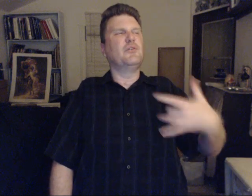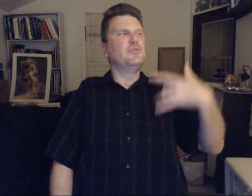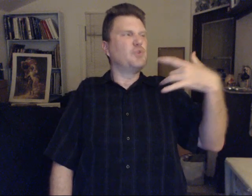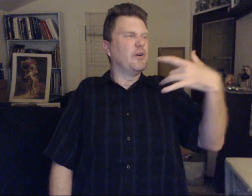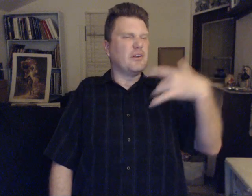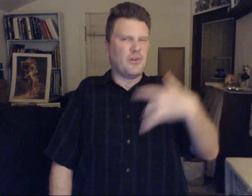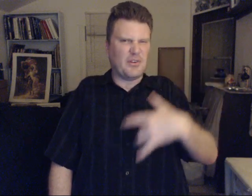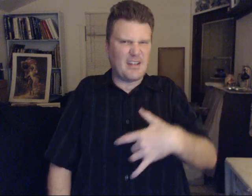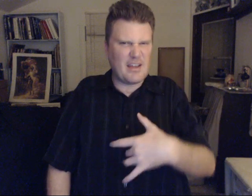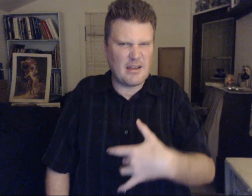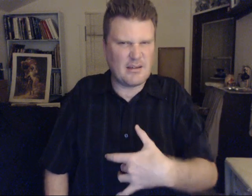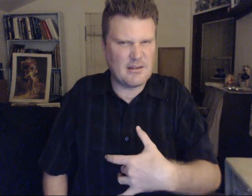enjoying. Your day.